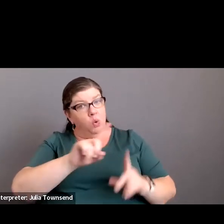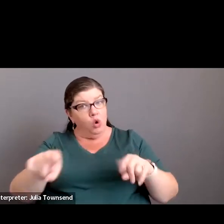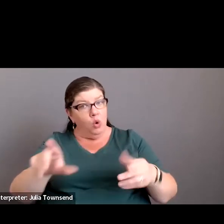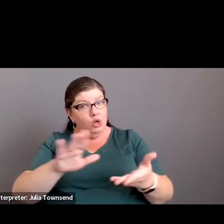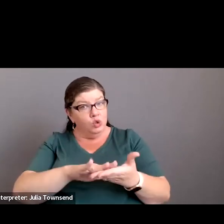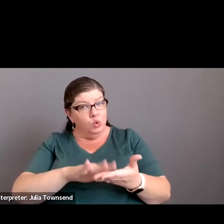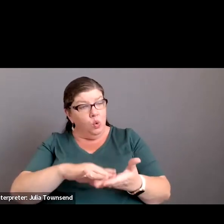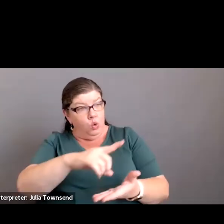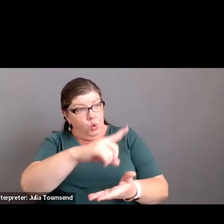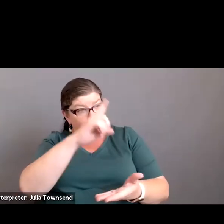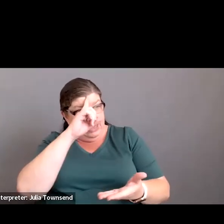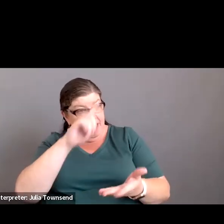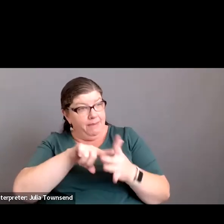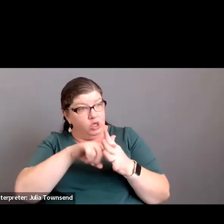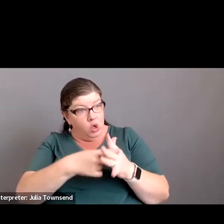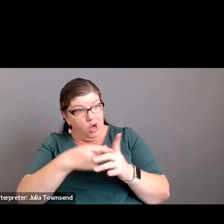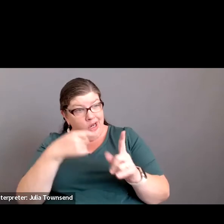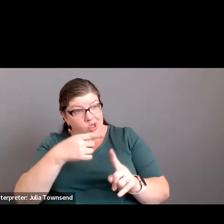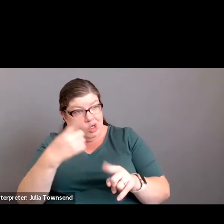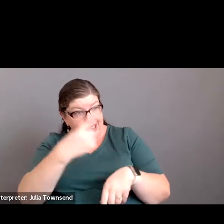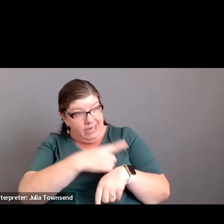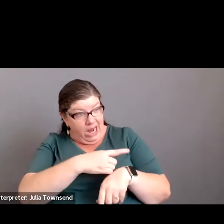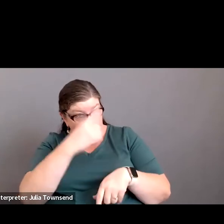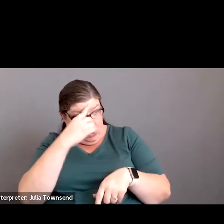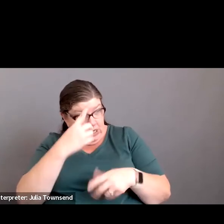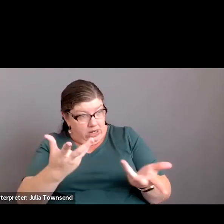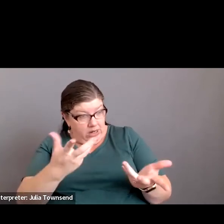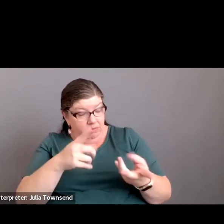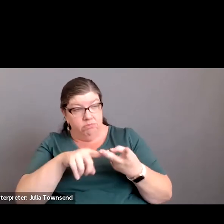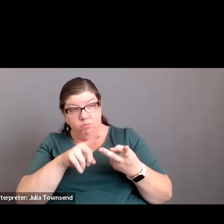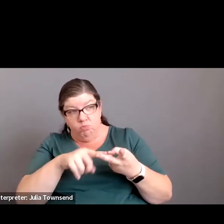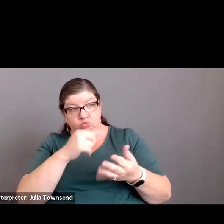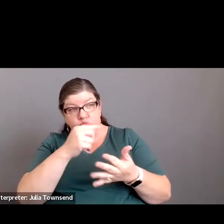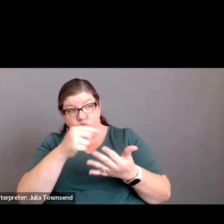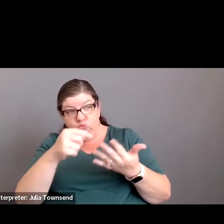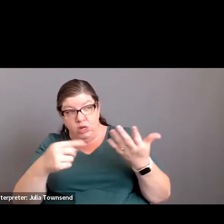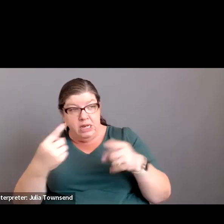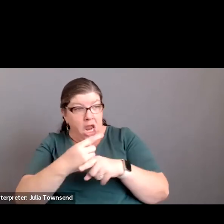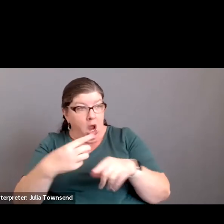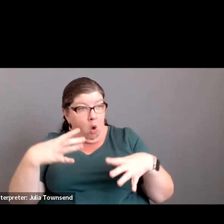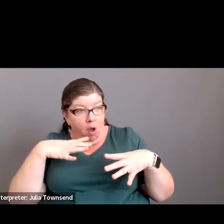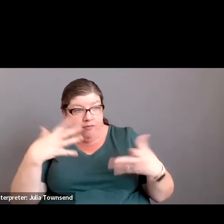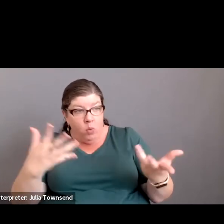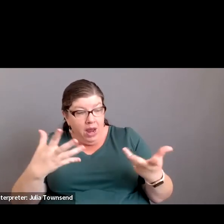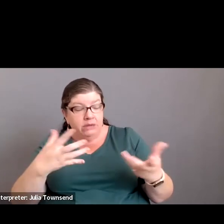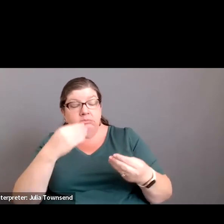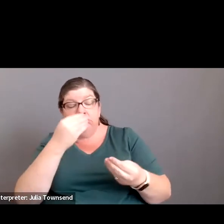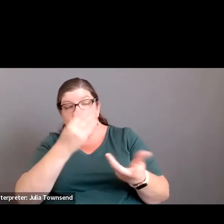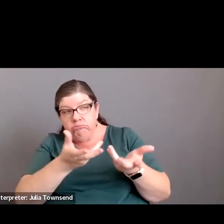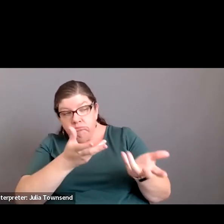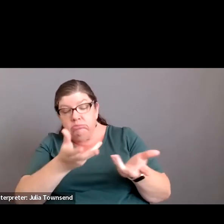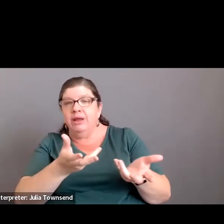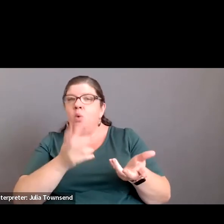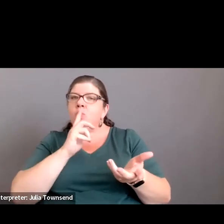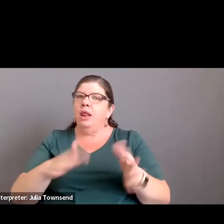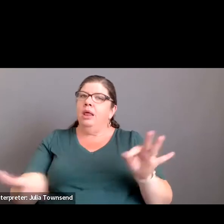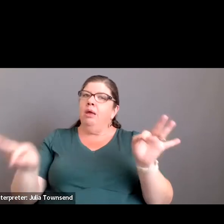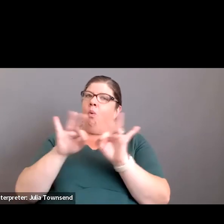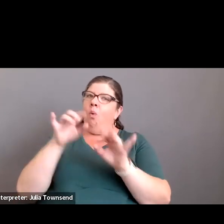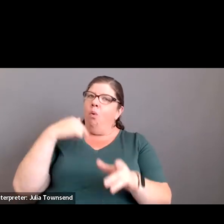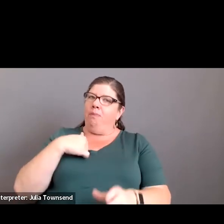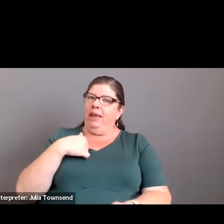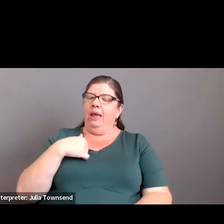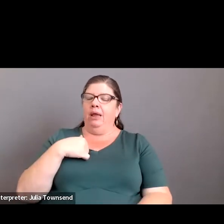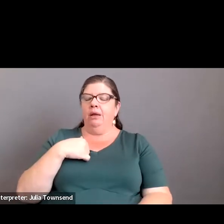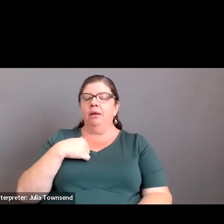school. What do you think about starting on this day? And what do you think about getting this, you know, day off? And it means a lot to me. And I and I